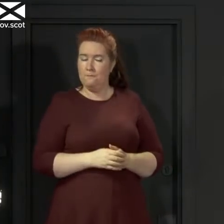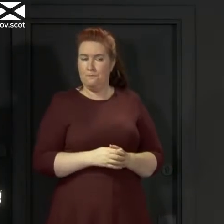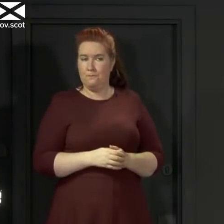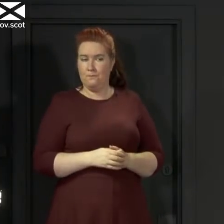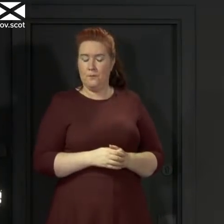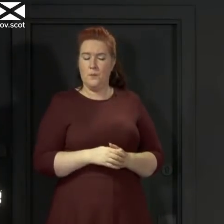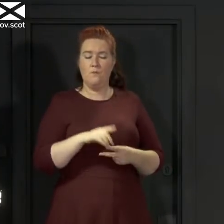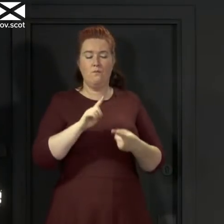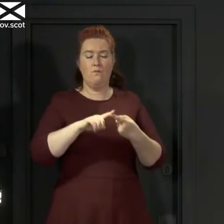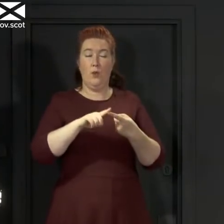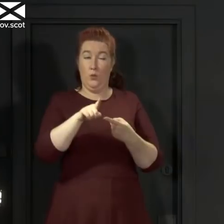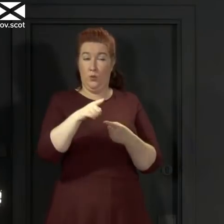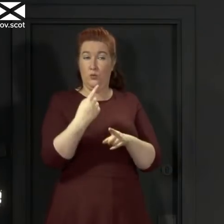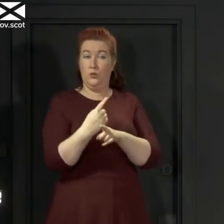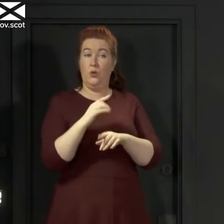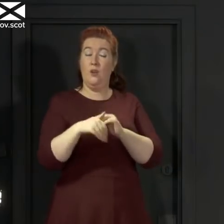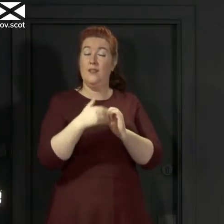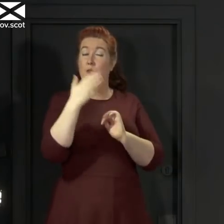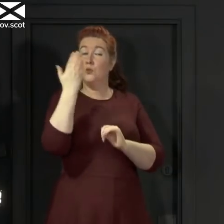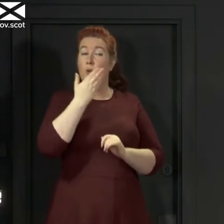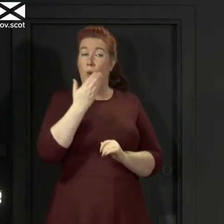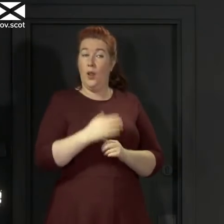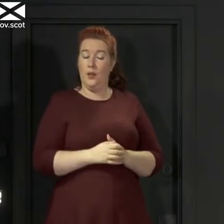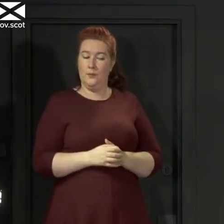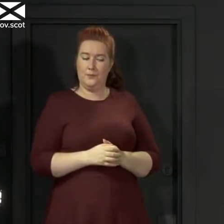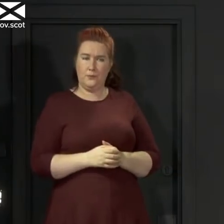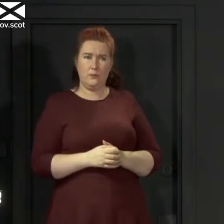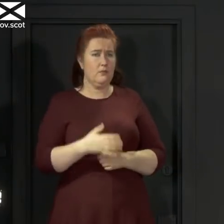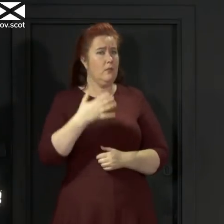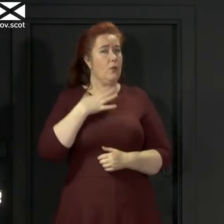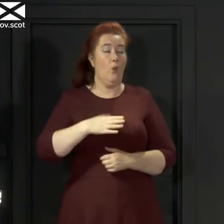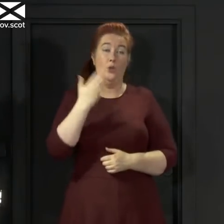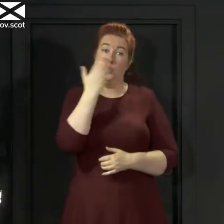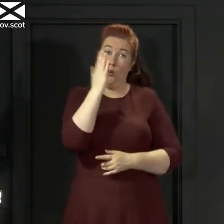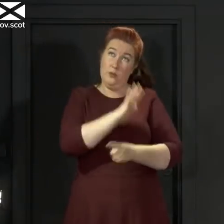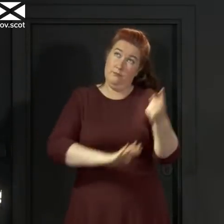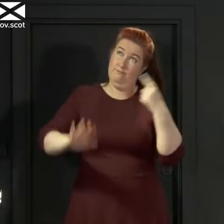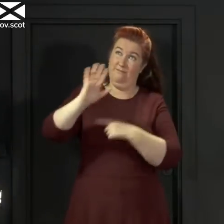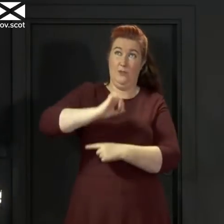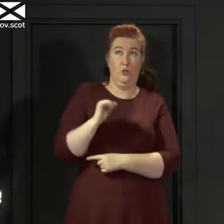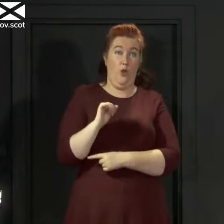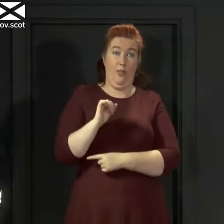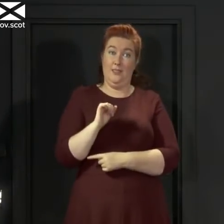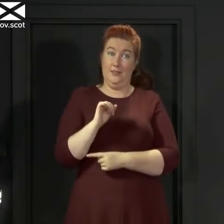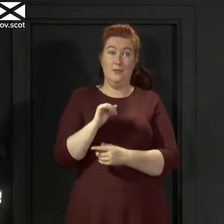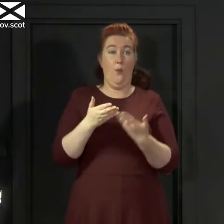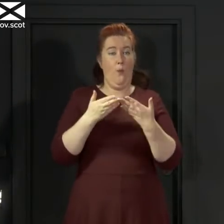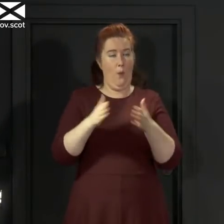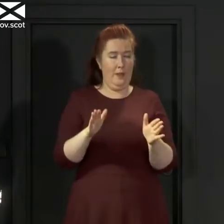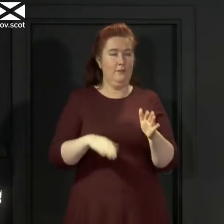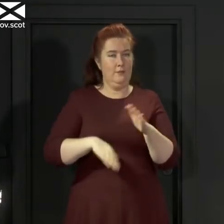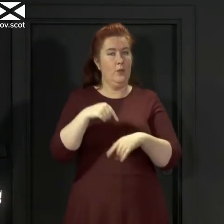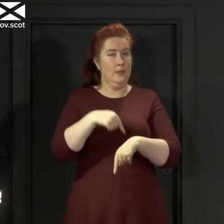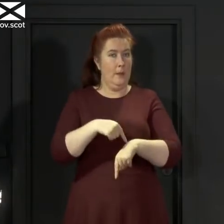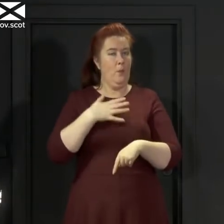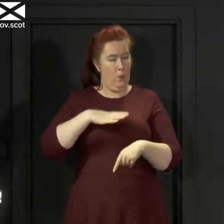schools we want to get schools in every part of the country open full time and that is the objective